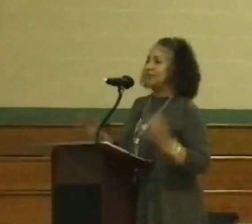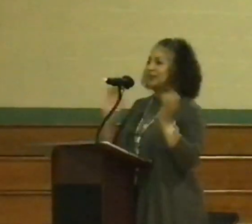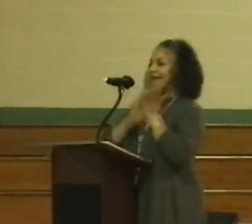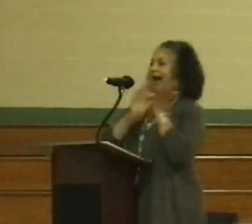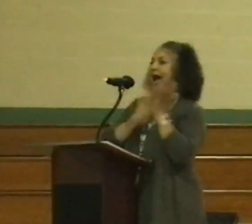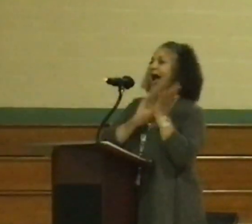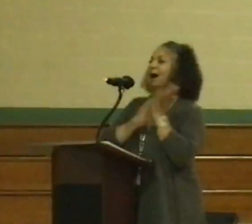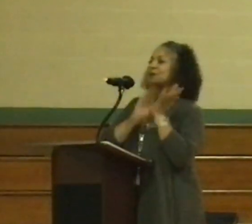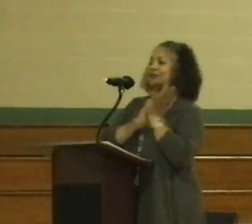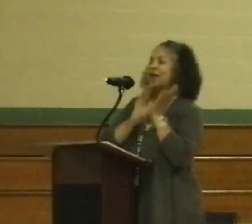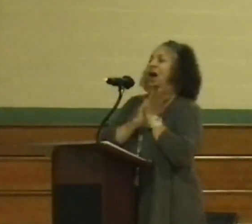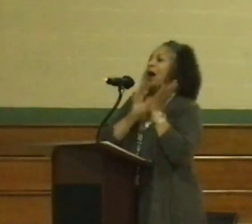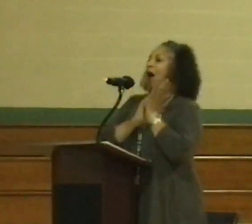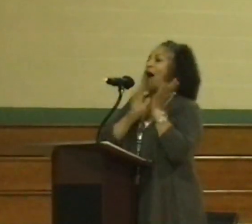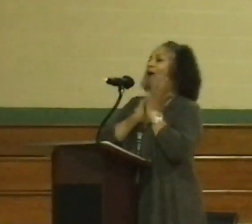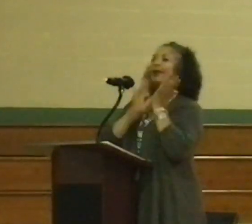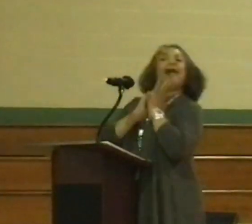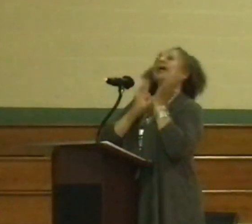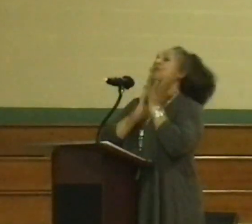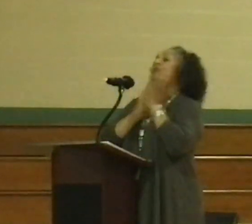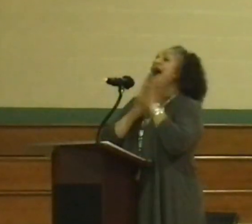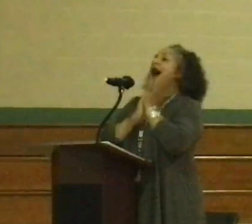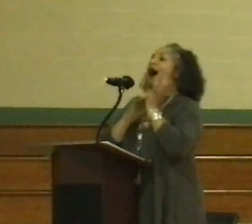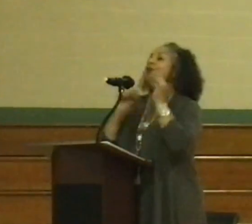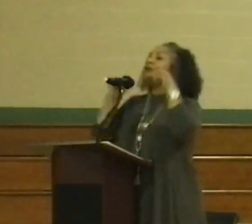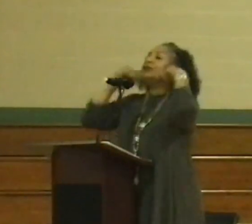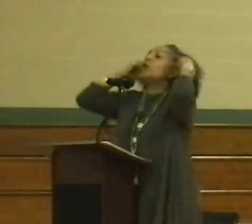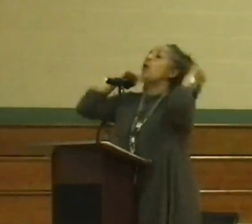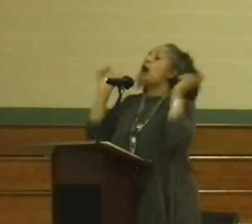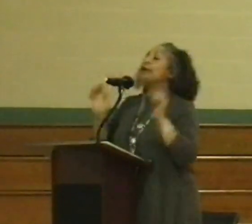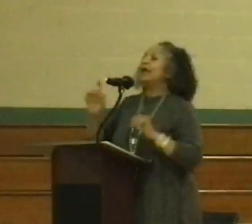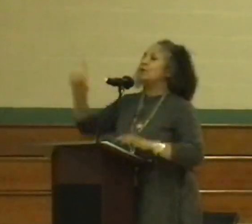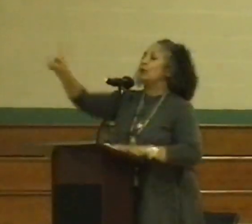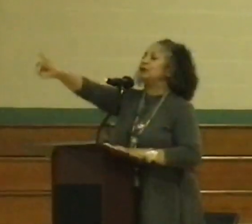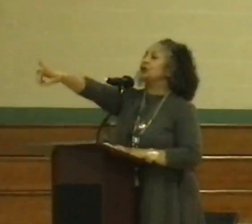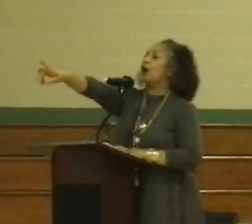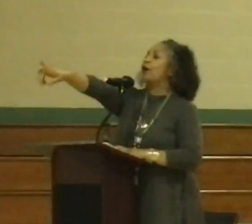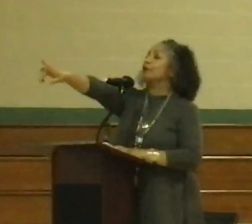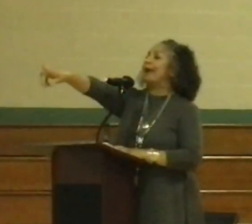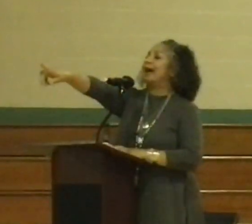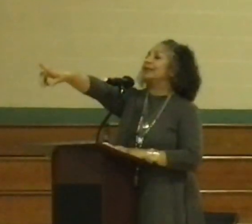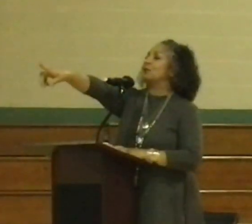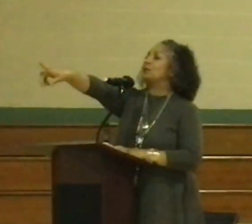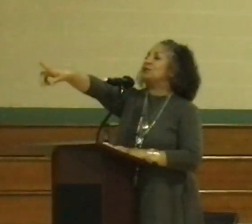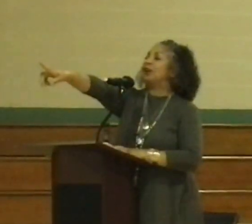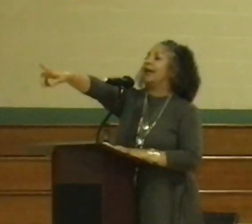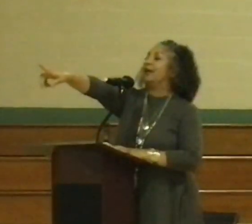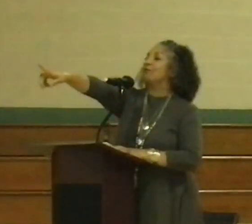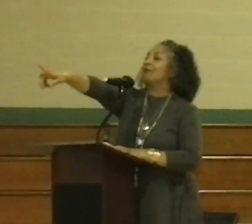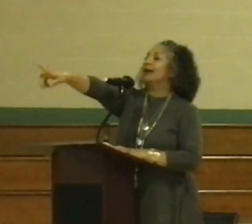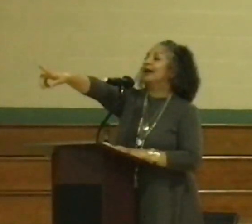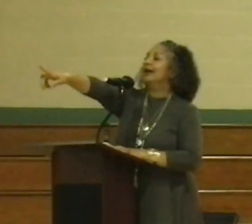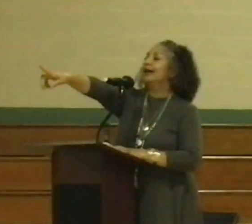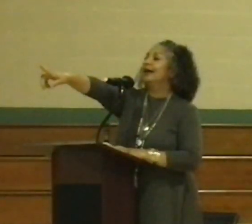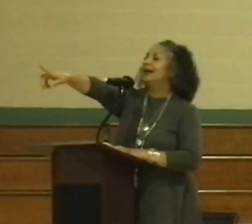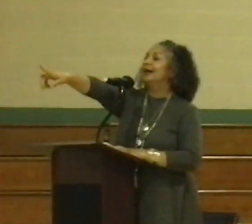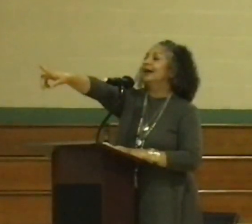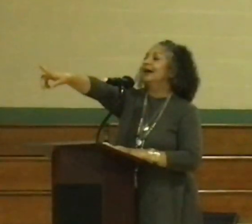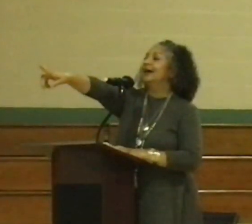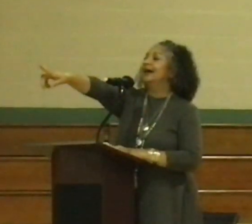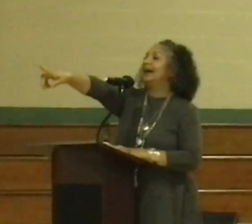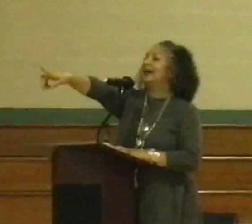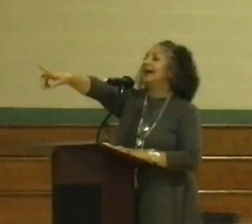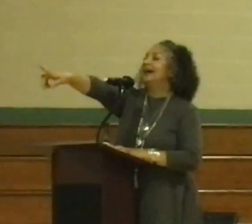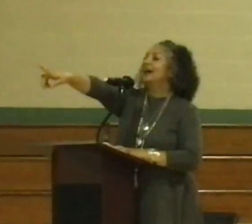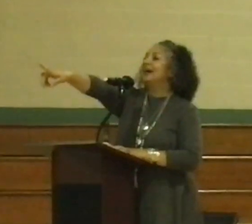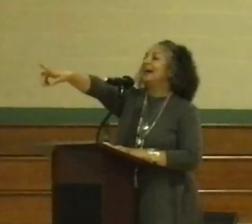Muhammad is in the house. Audrey Young. Okay. Audrey. Okay. What's your, on the ballot? What's your name? It's Audrey Young.